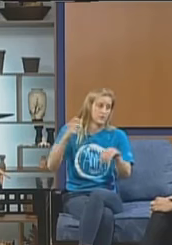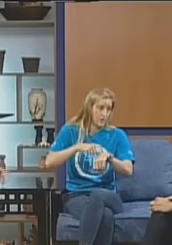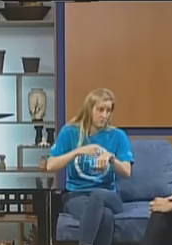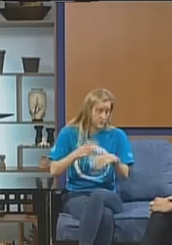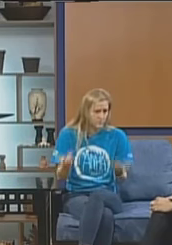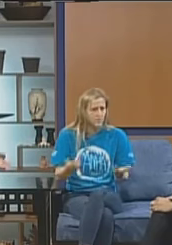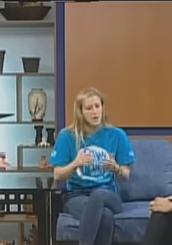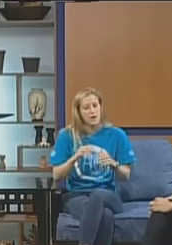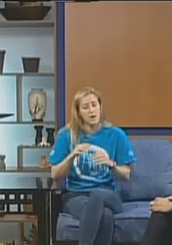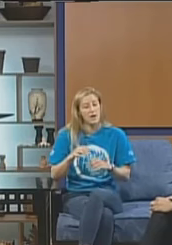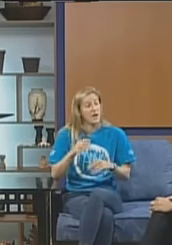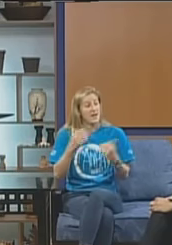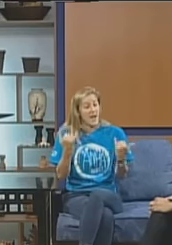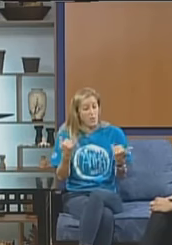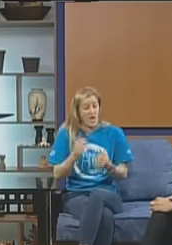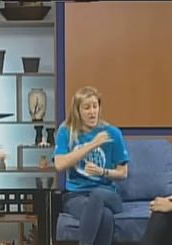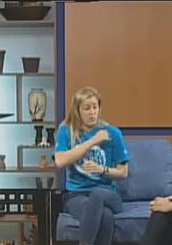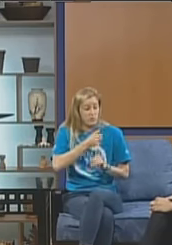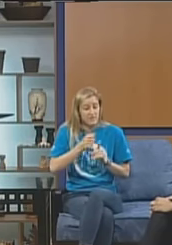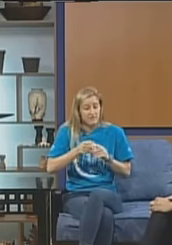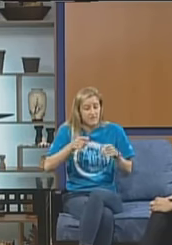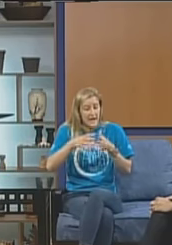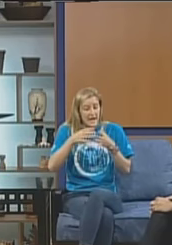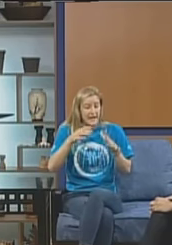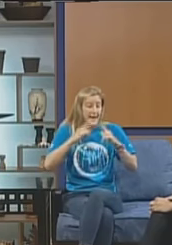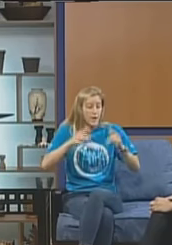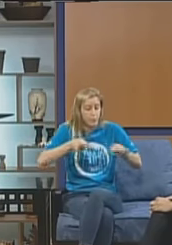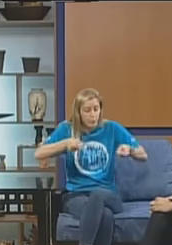How is she as a camp director and what kind of guidance does she give you for running a good program?